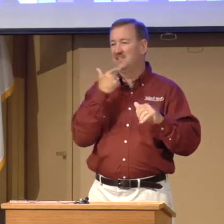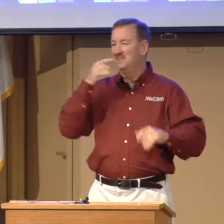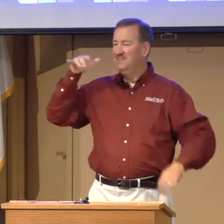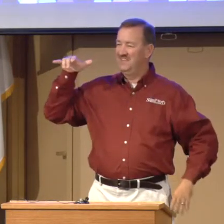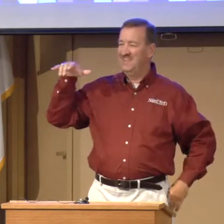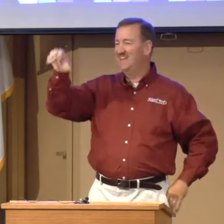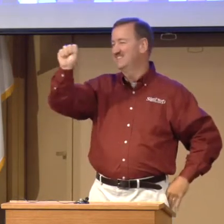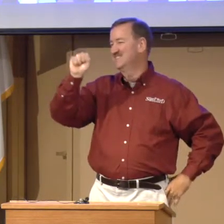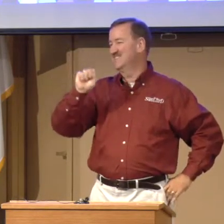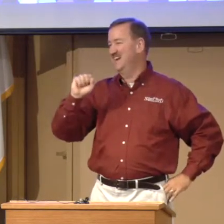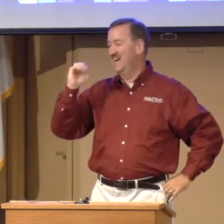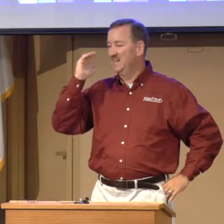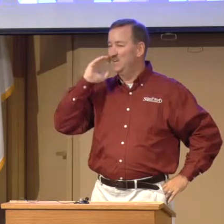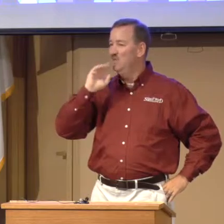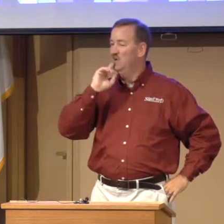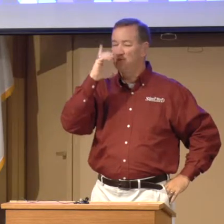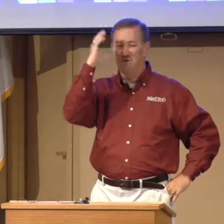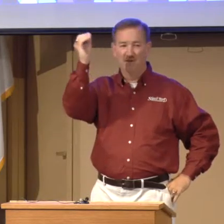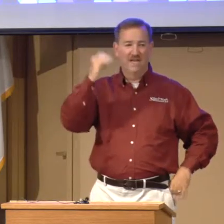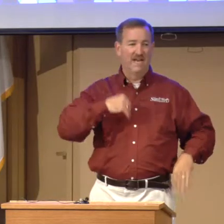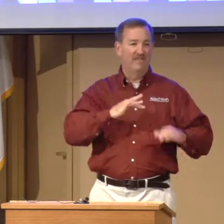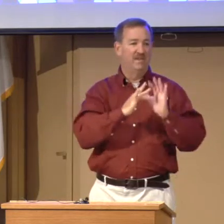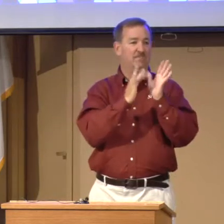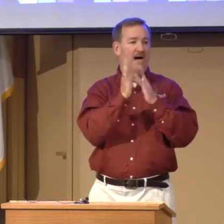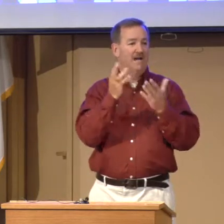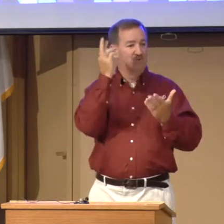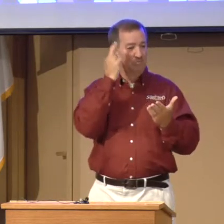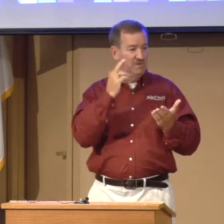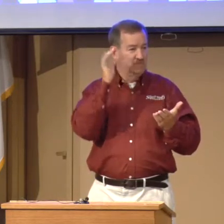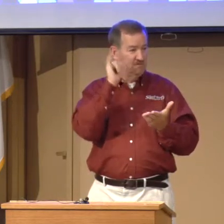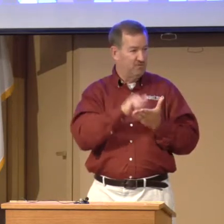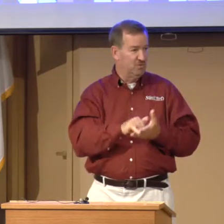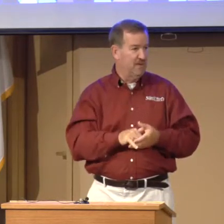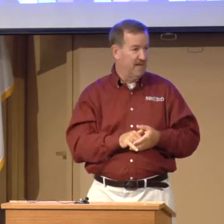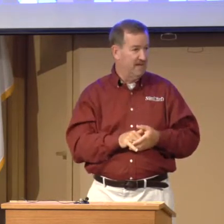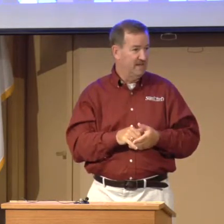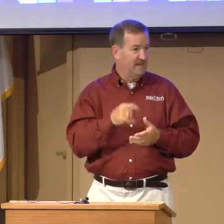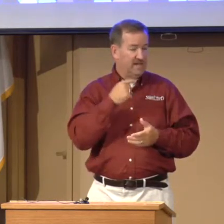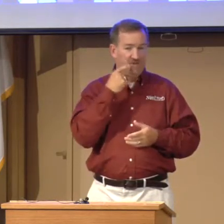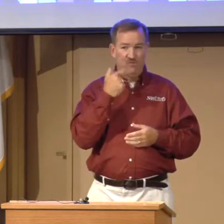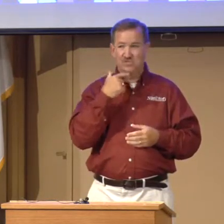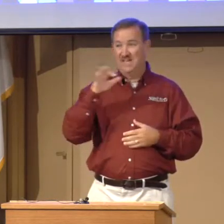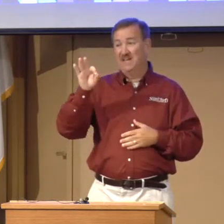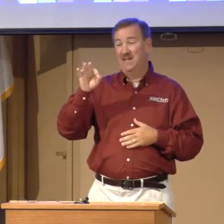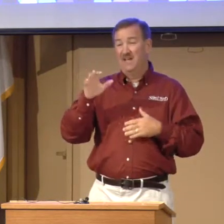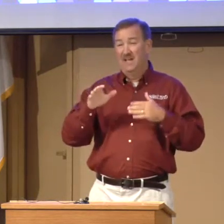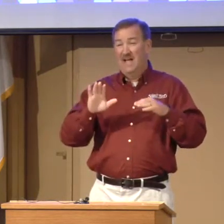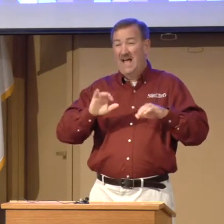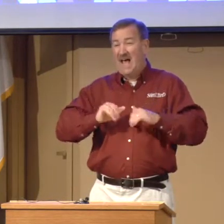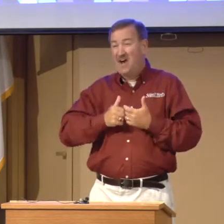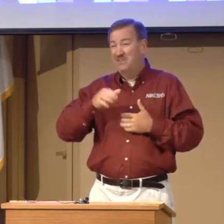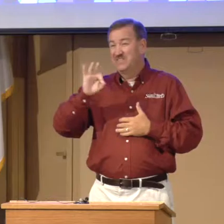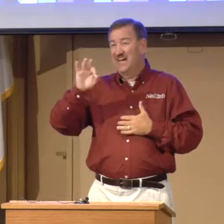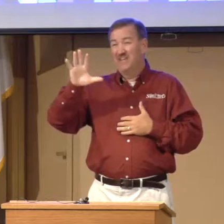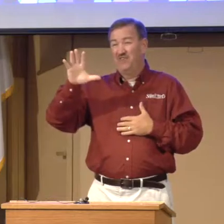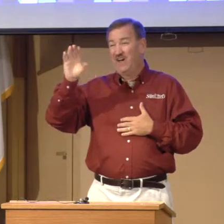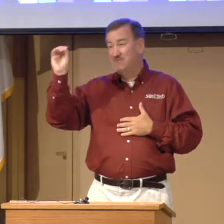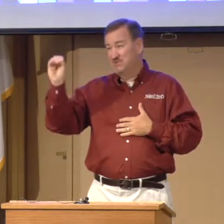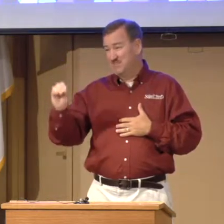than, yes, I know I'm going and I have a viable reason for that. If you say, how is 95%?